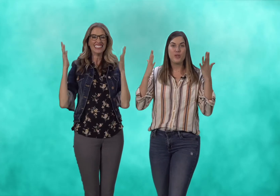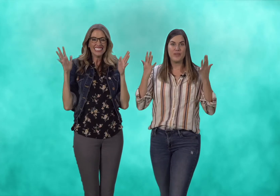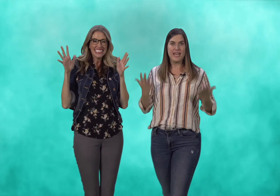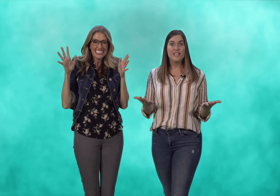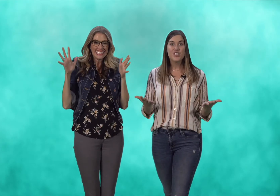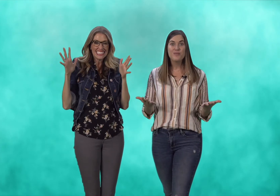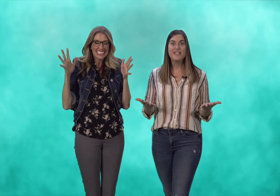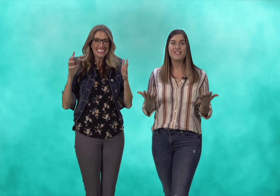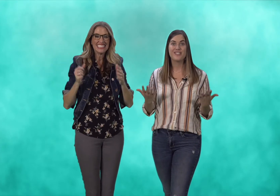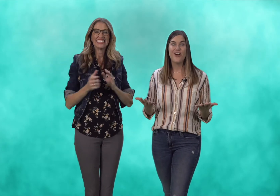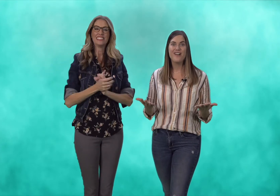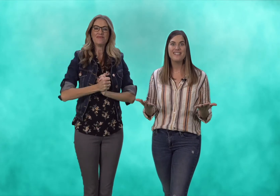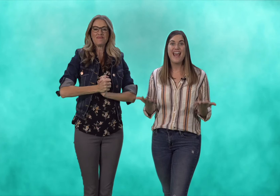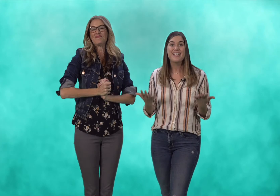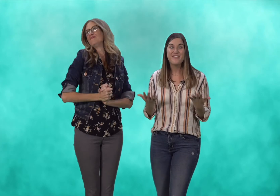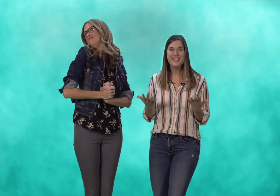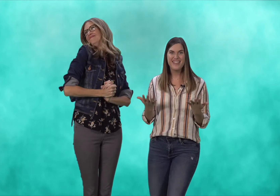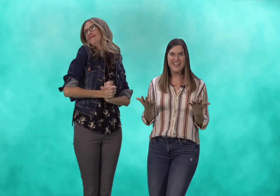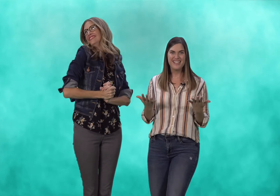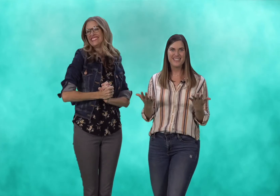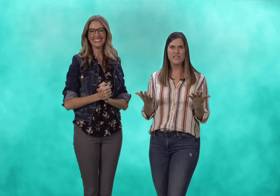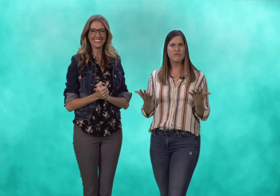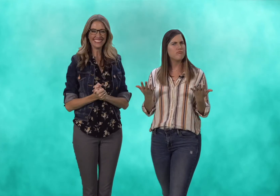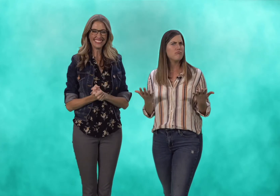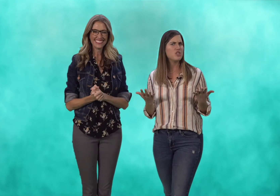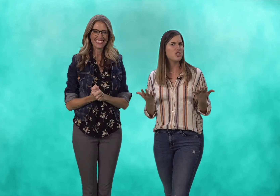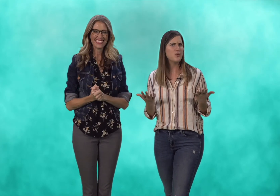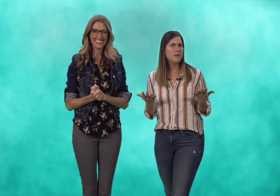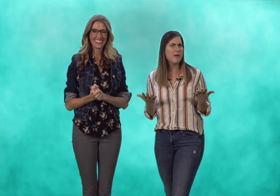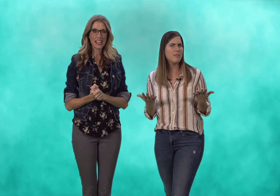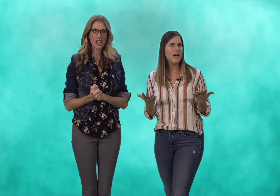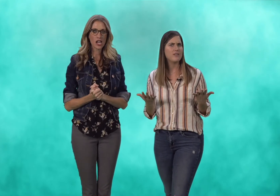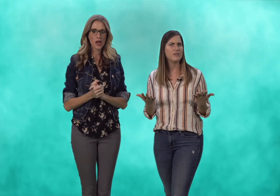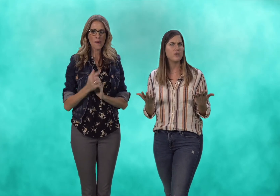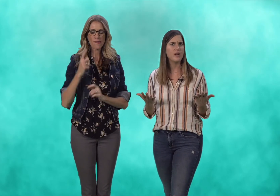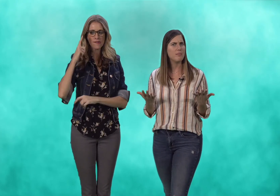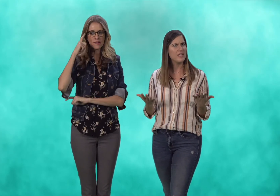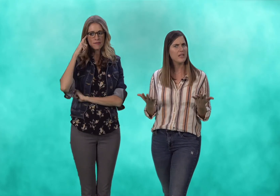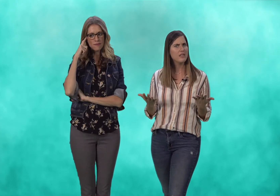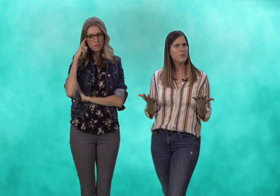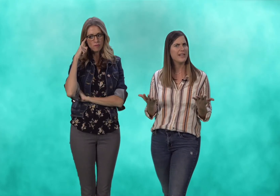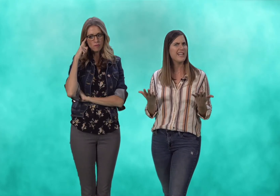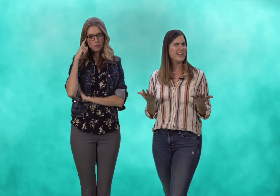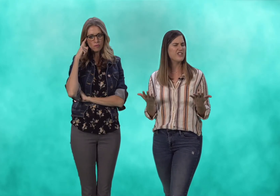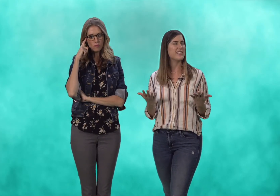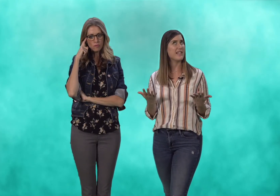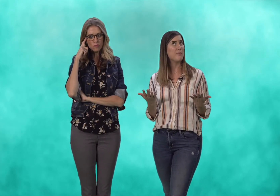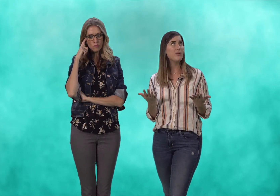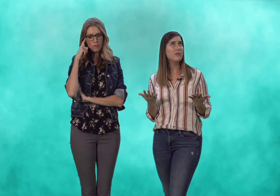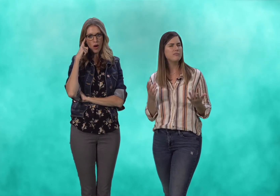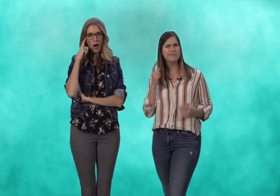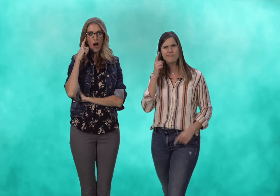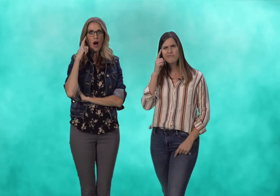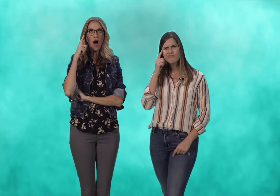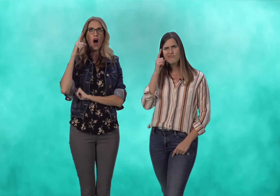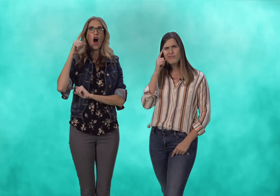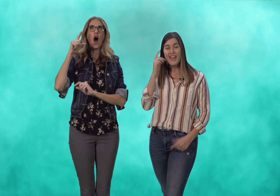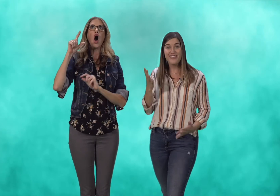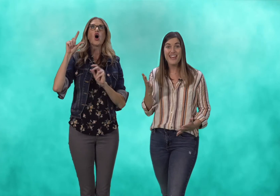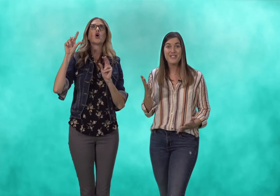instruments songs and giving thanks do you remember how the lord appeared when he entered the temple that's